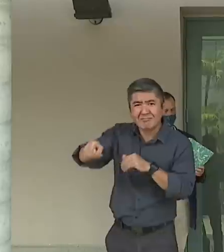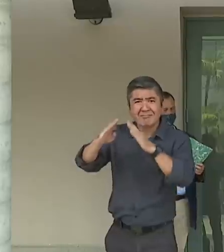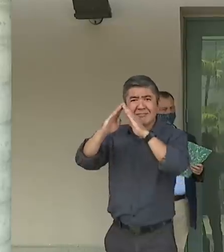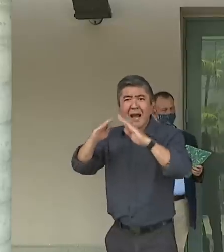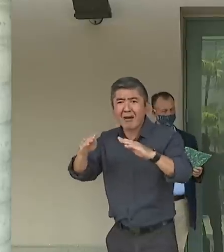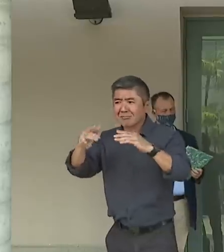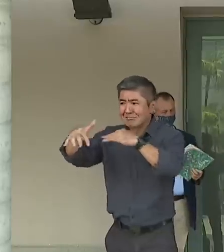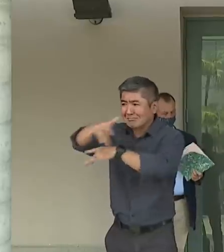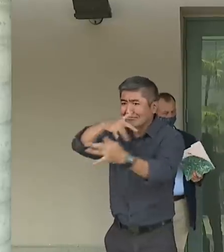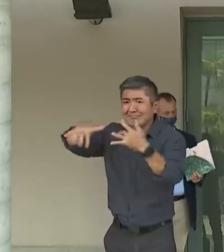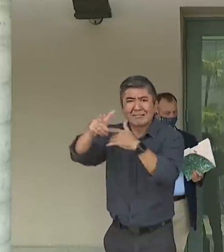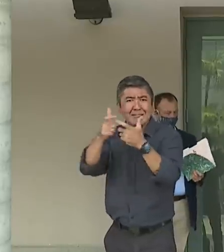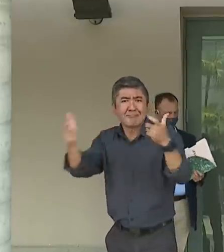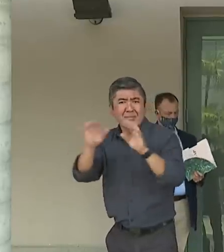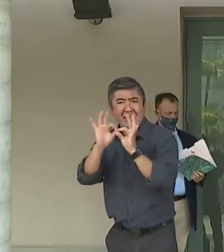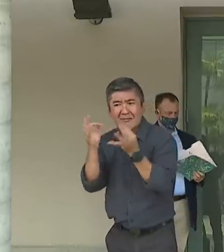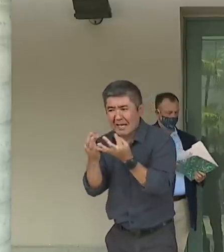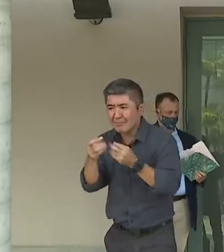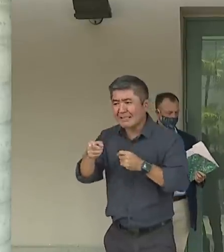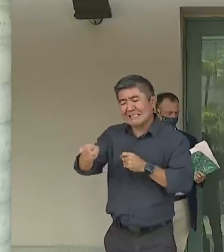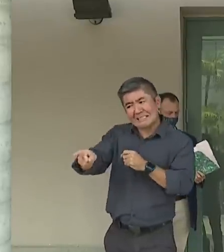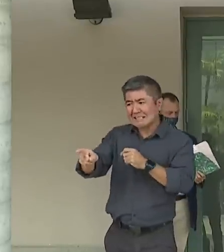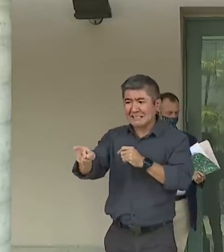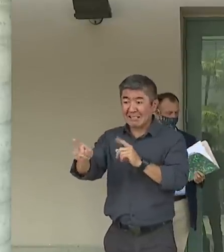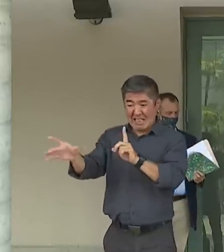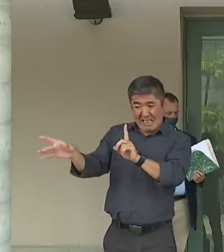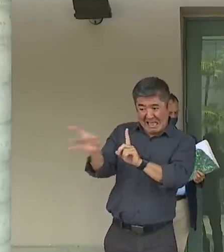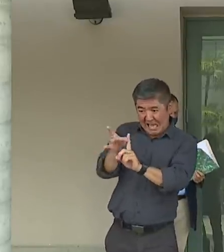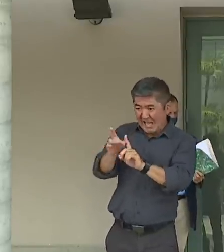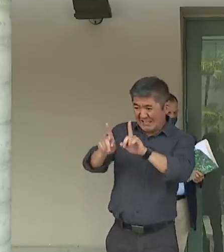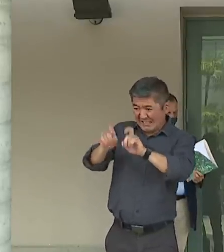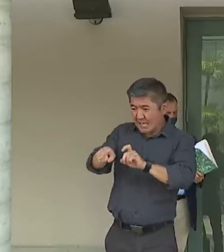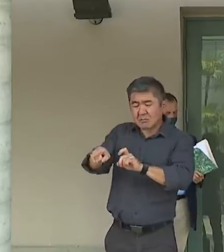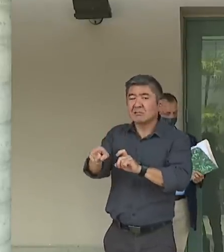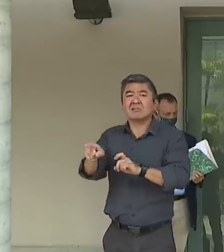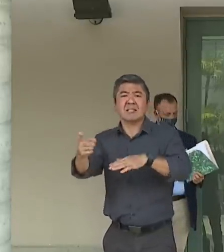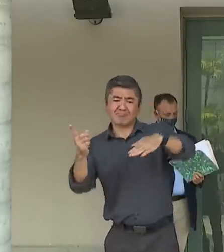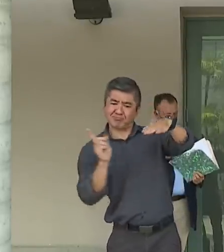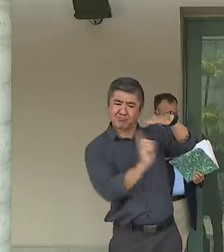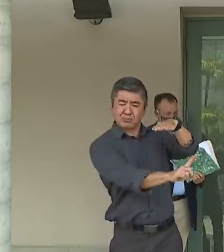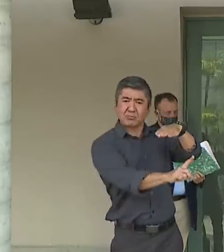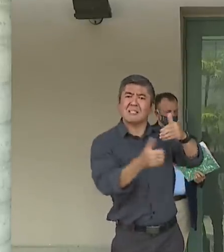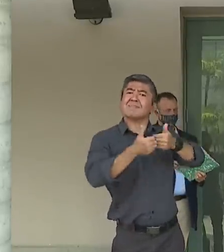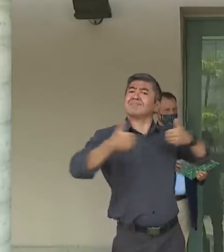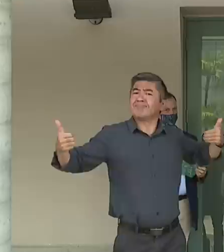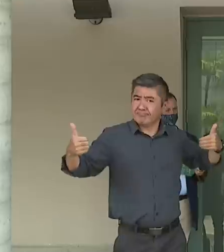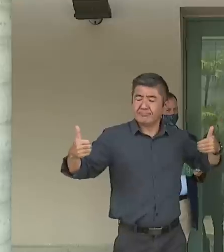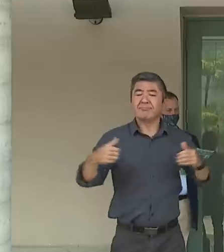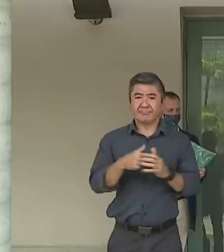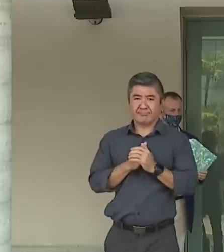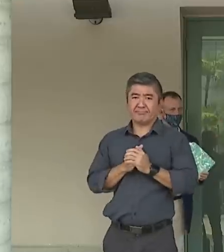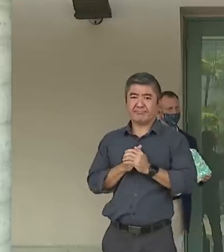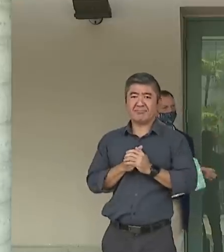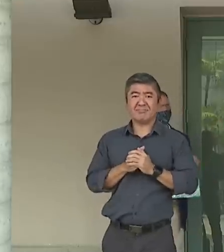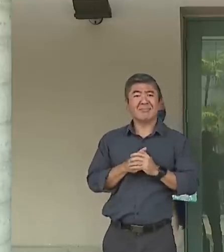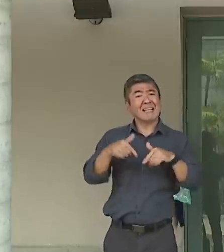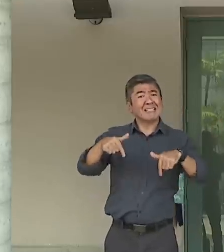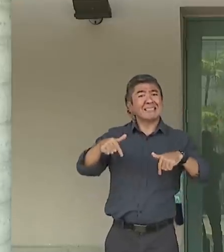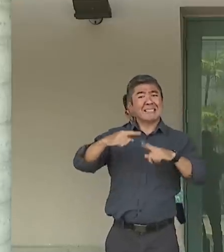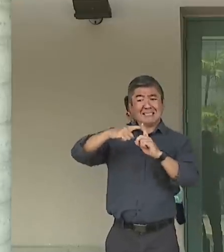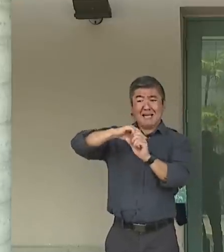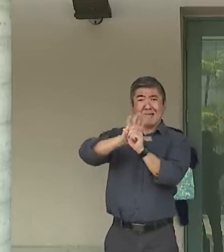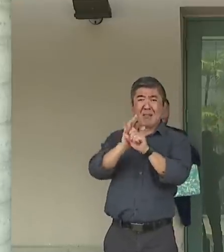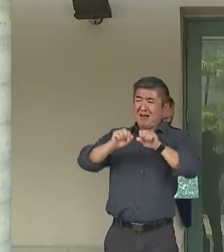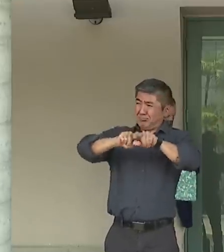safe place, a comfortable place to be able to isolate. I want you to know the pandemic has hit us hard, but we